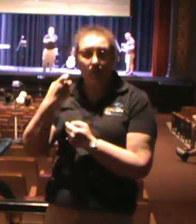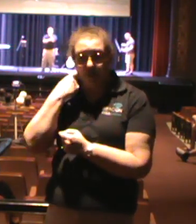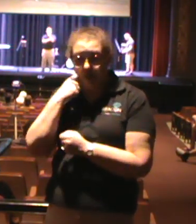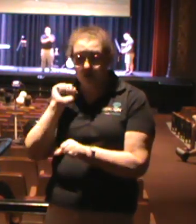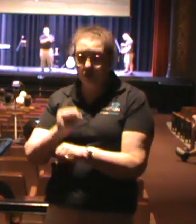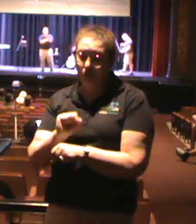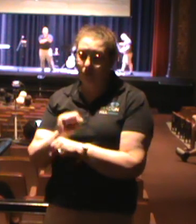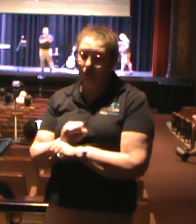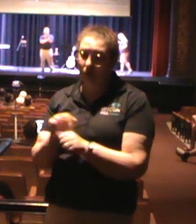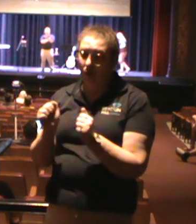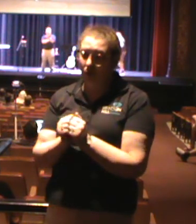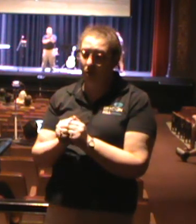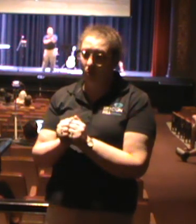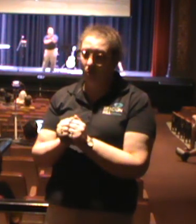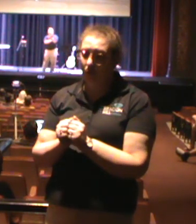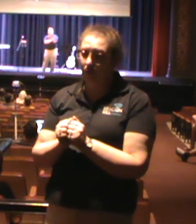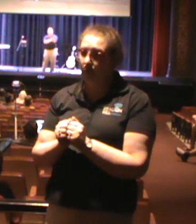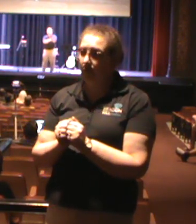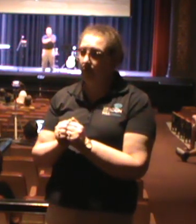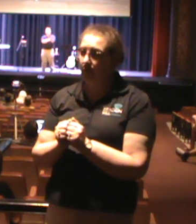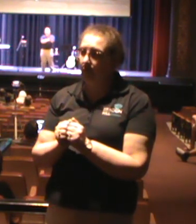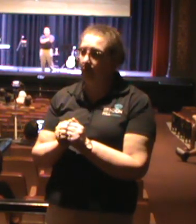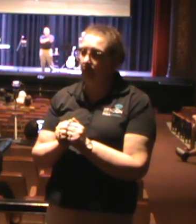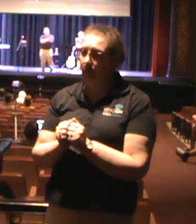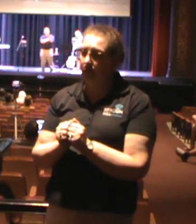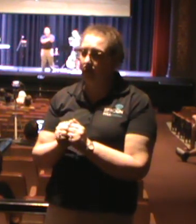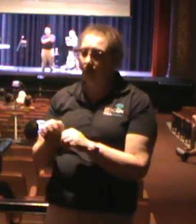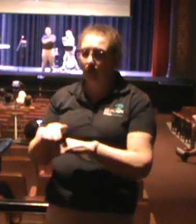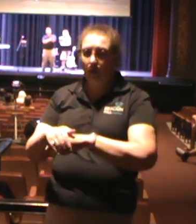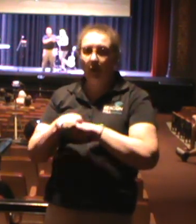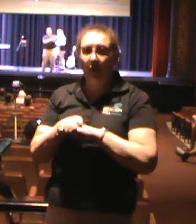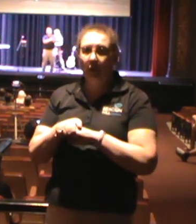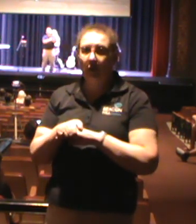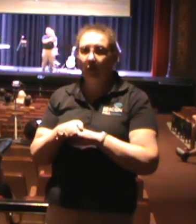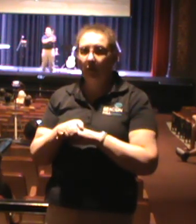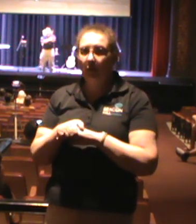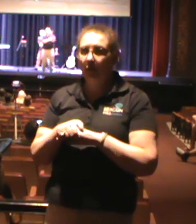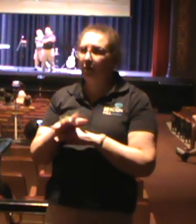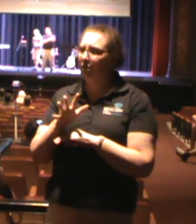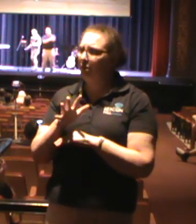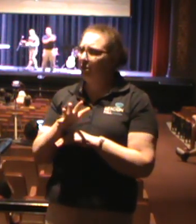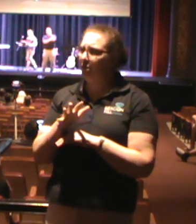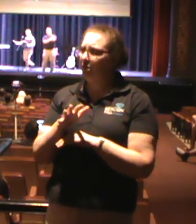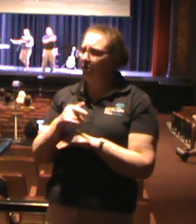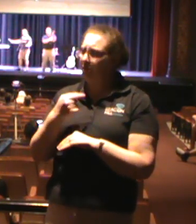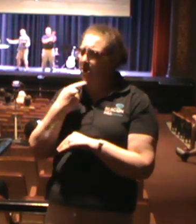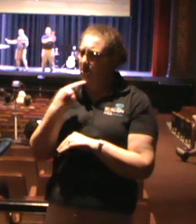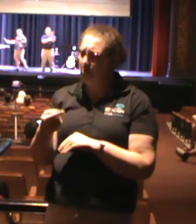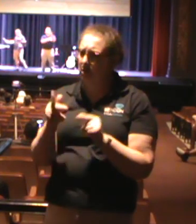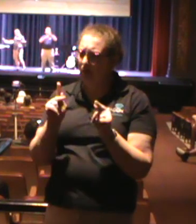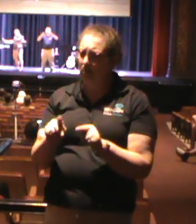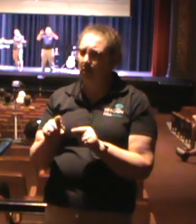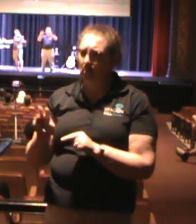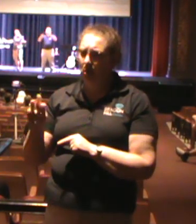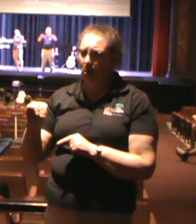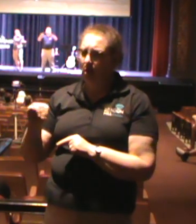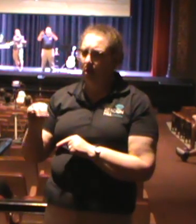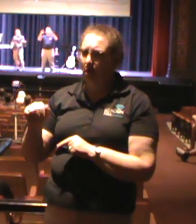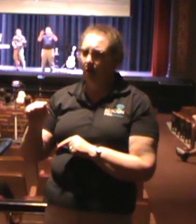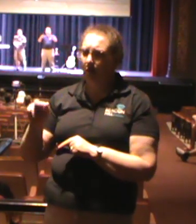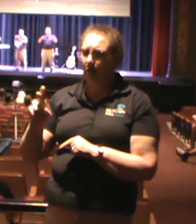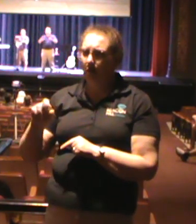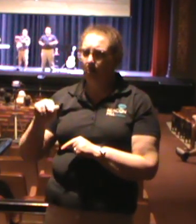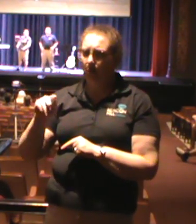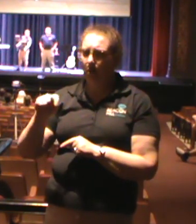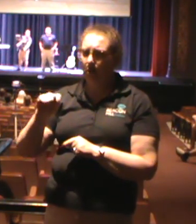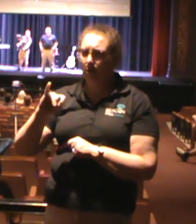the English-speaking people of Martinique. These are people that had come from overseas and had settled